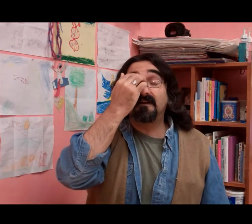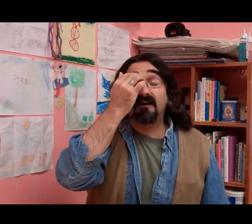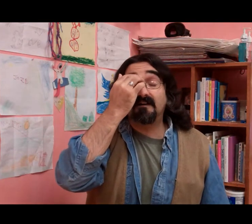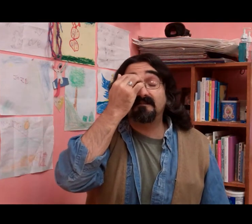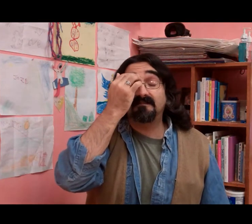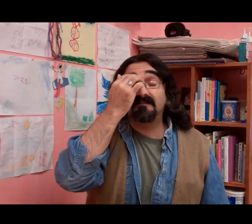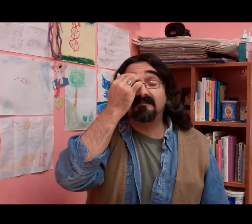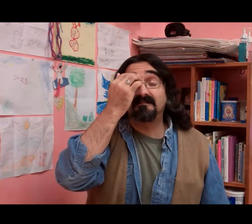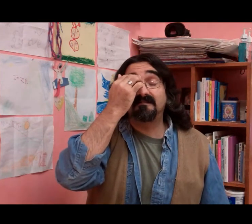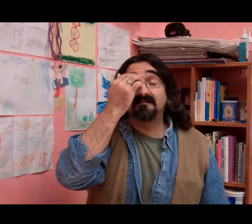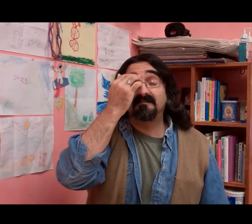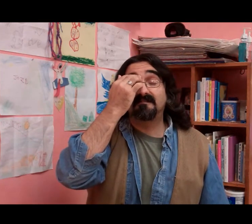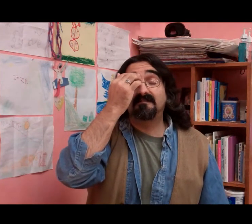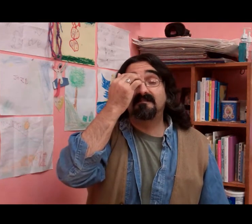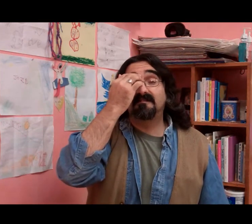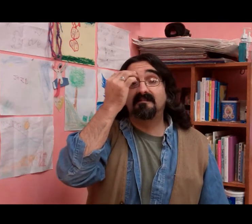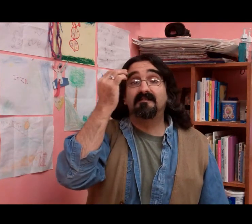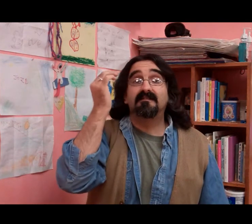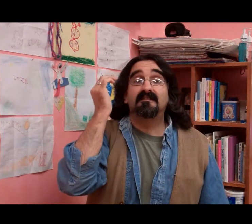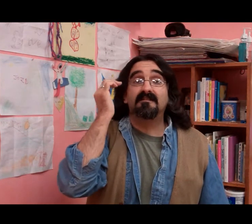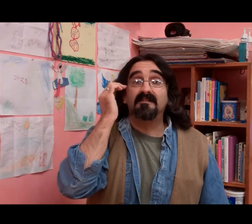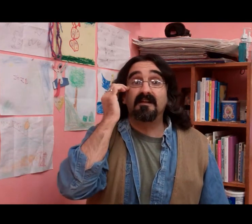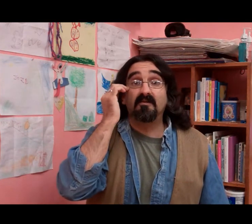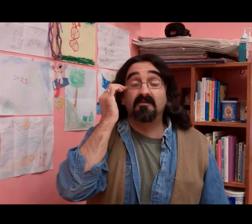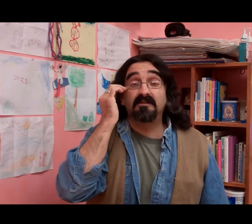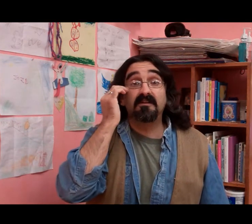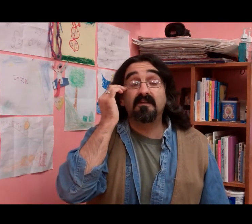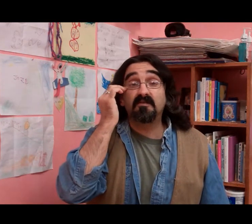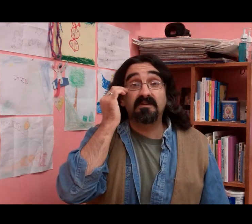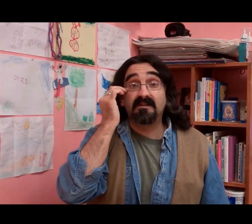honor that I would another being.